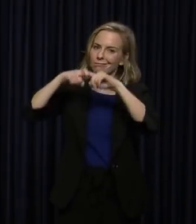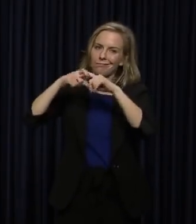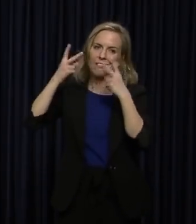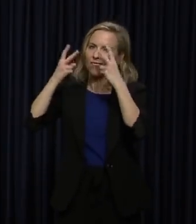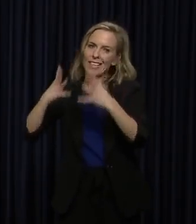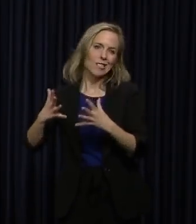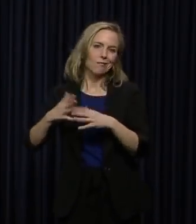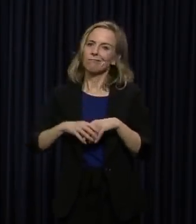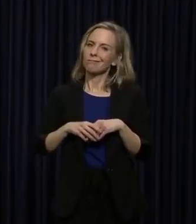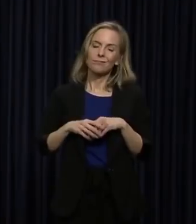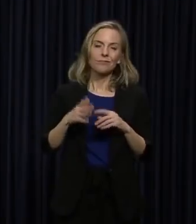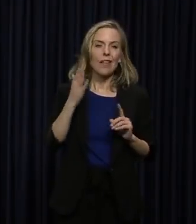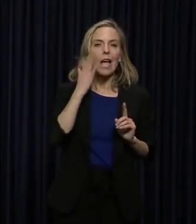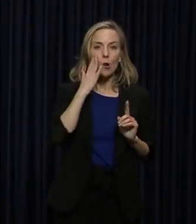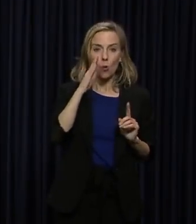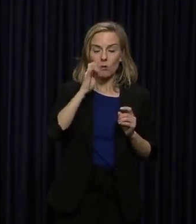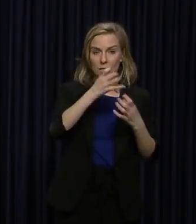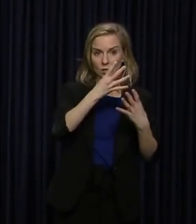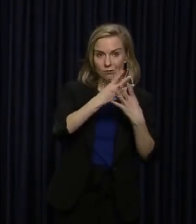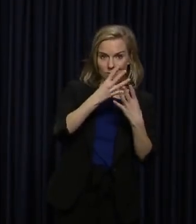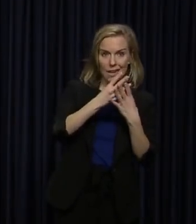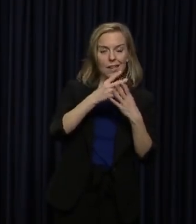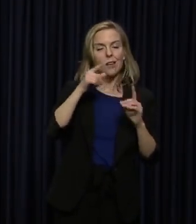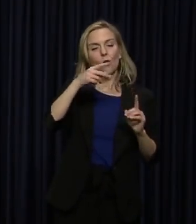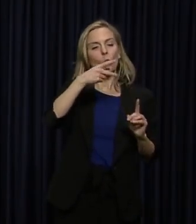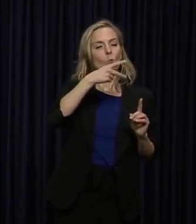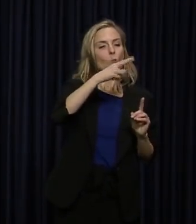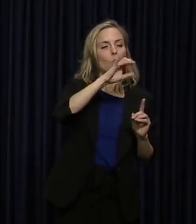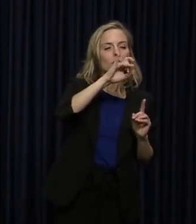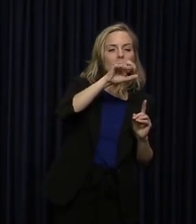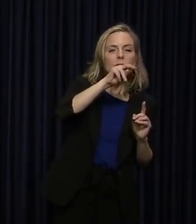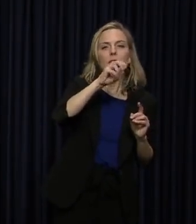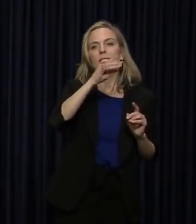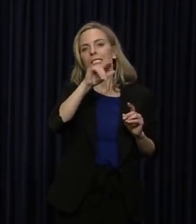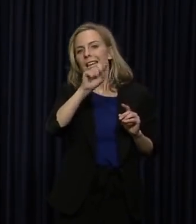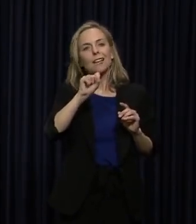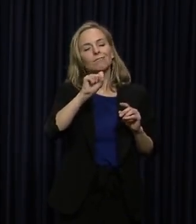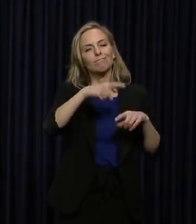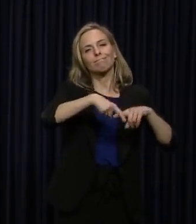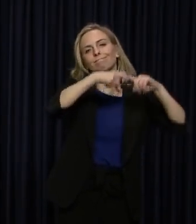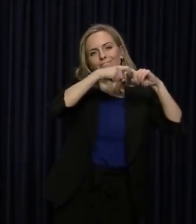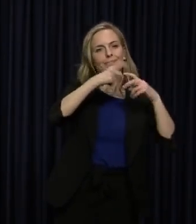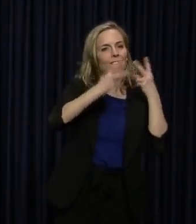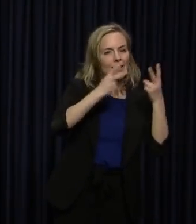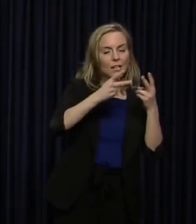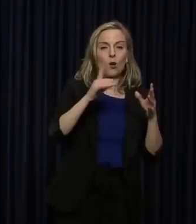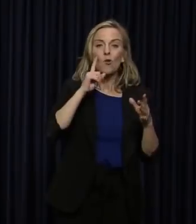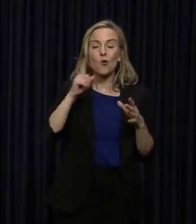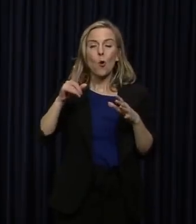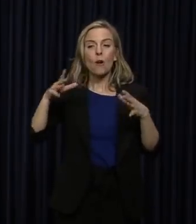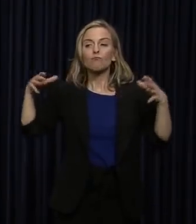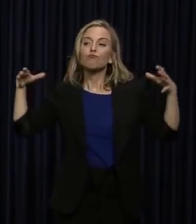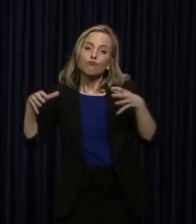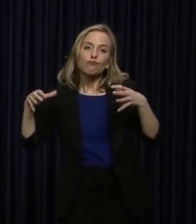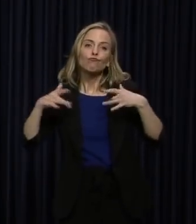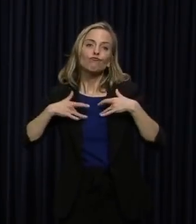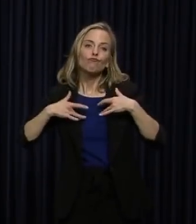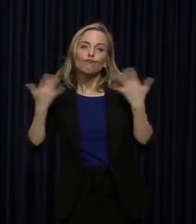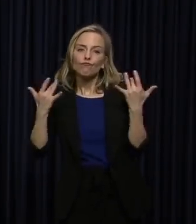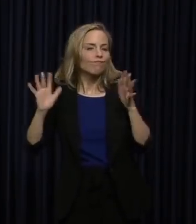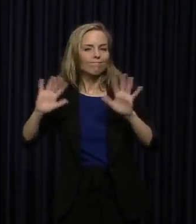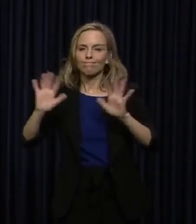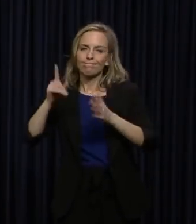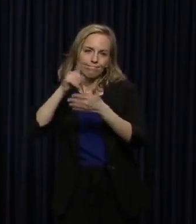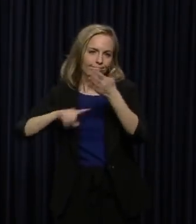around the state are or should be doing the same. We advise that community gatherings should be canceled or postponed.